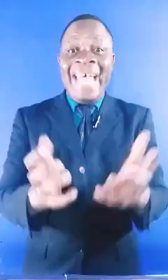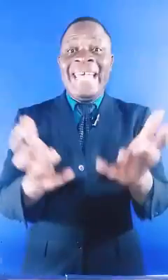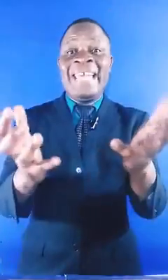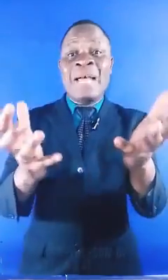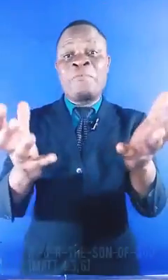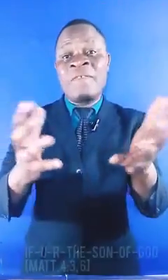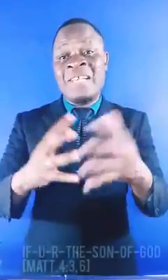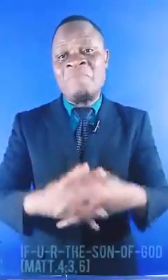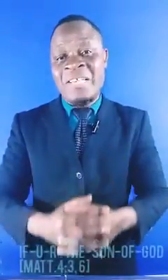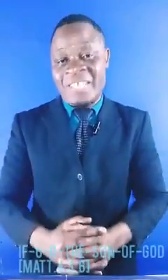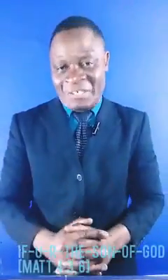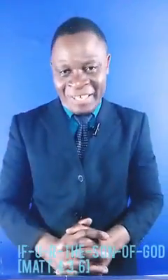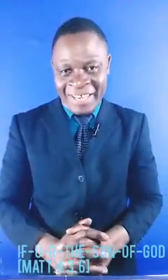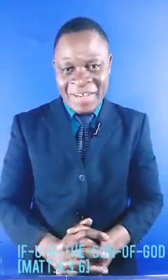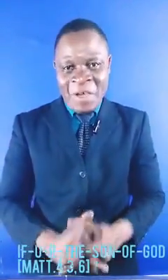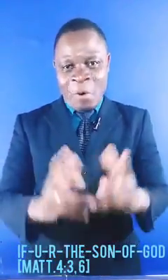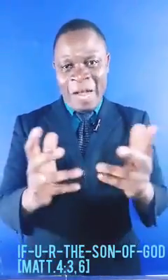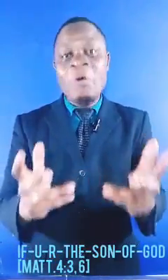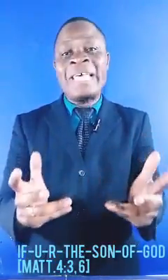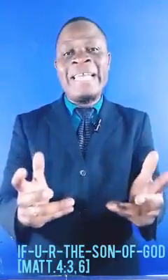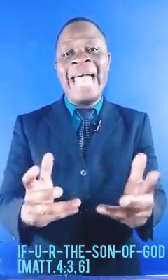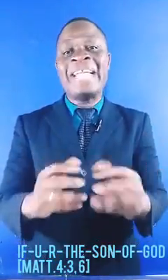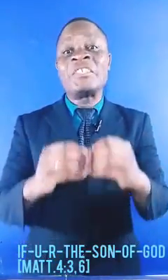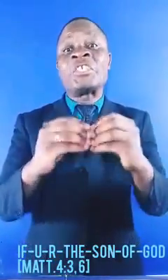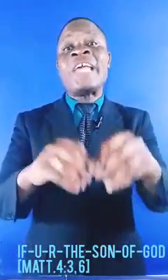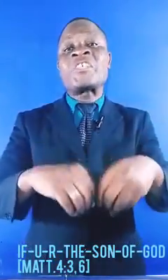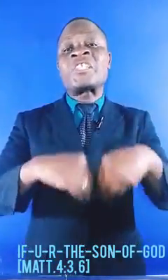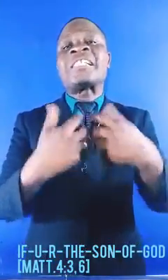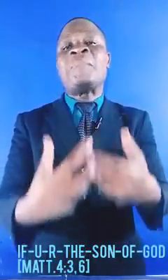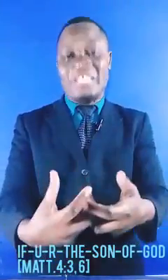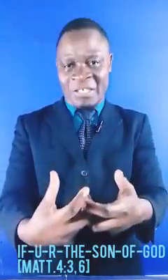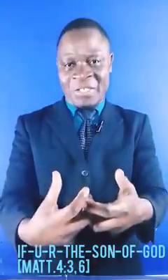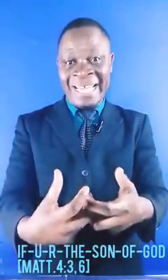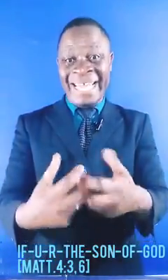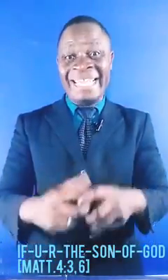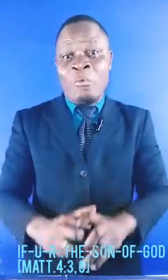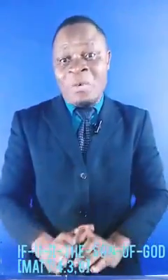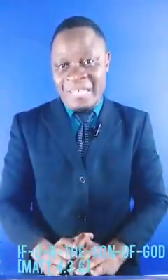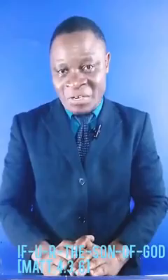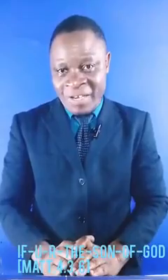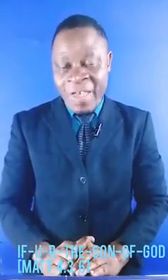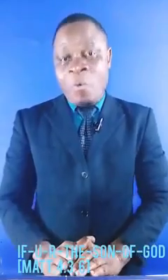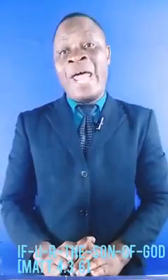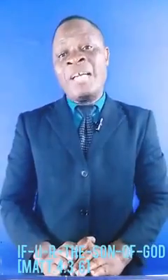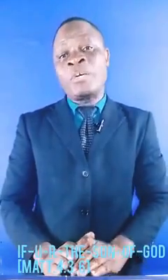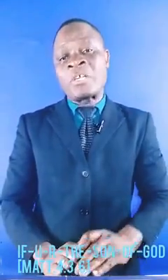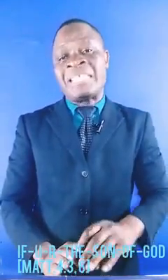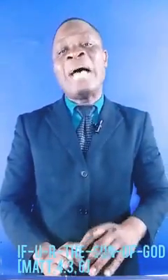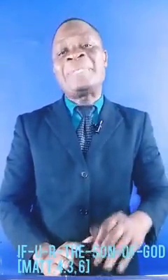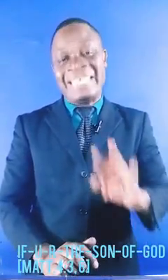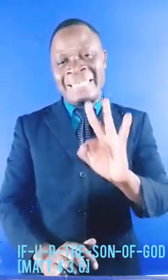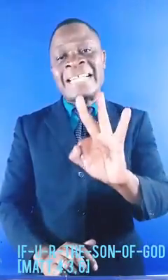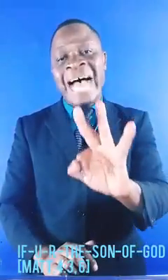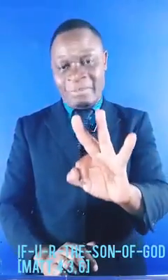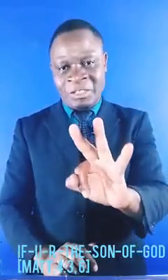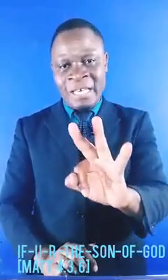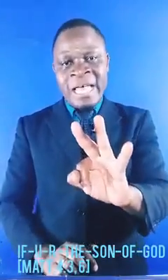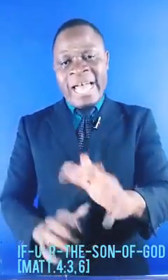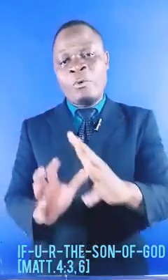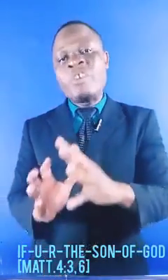In my previous message, we were looking at Jesus' temptations in the wilderness, where he was tempted three times, and we